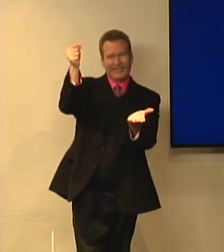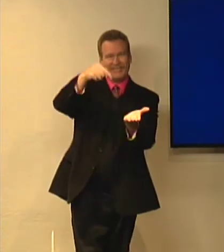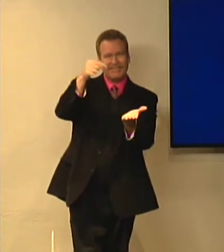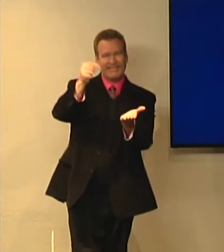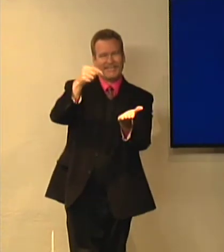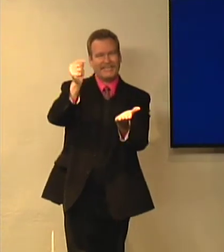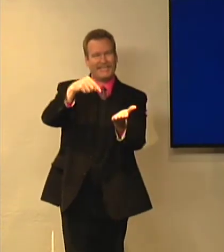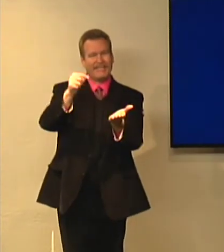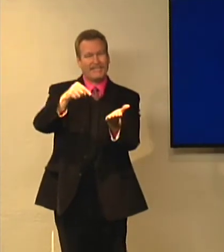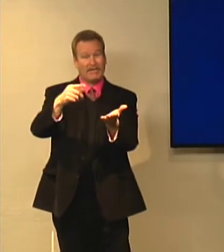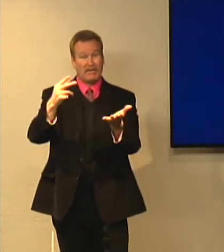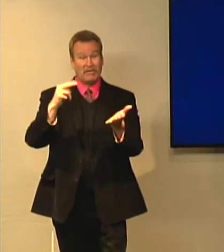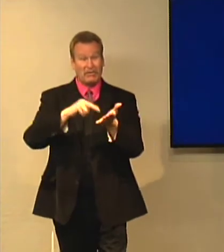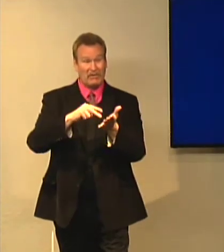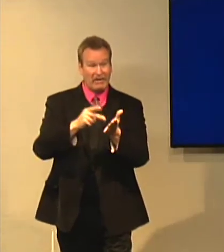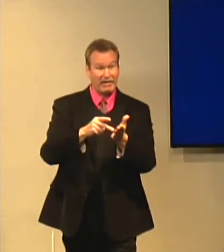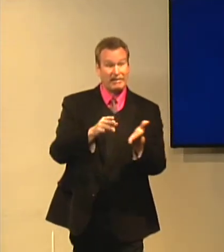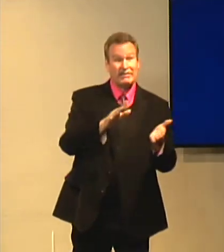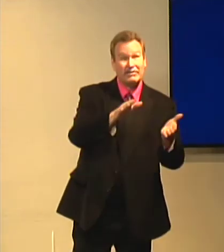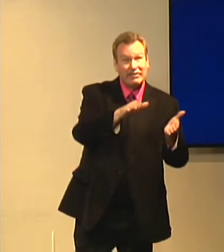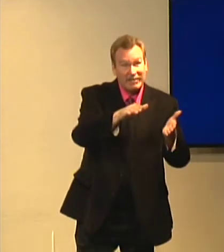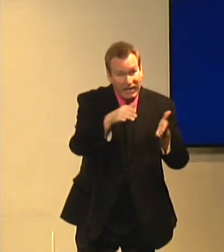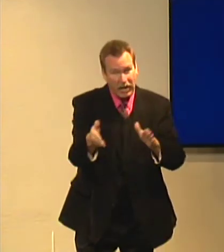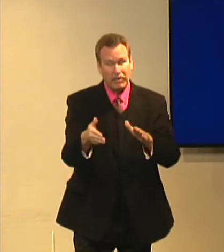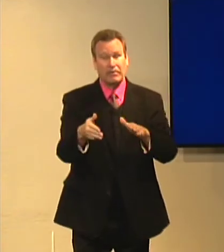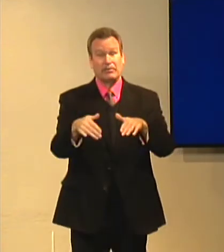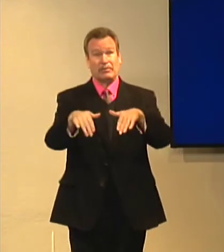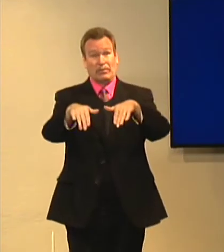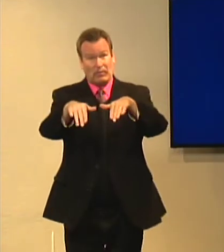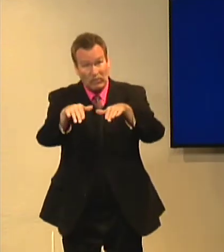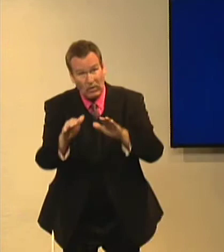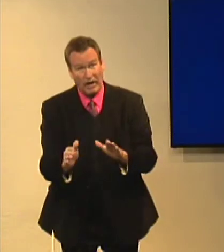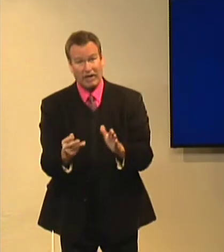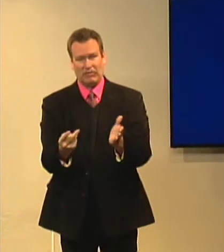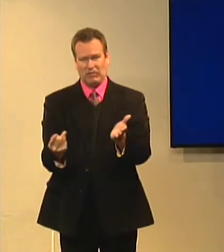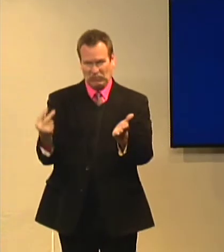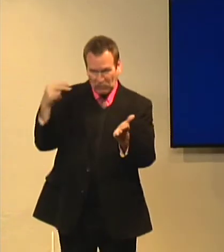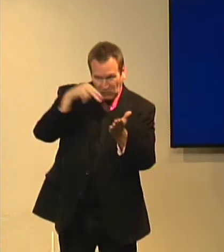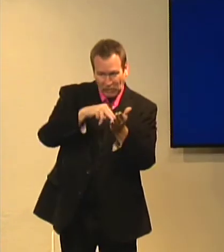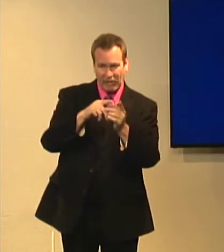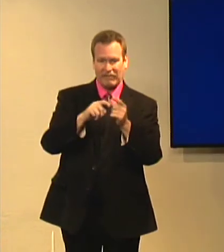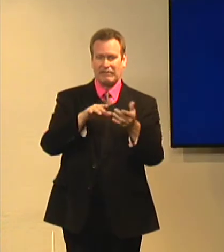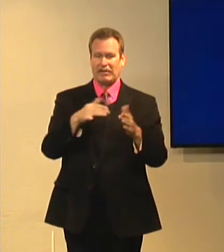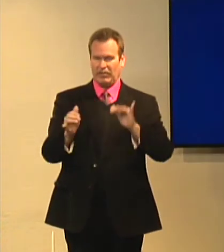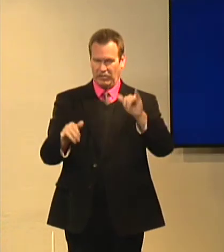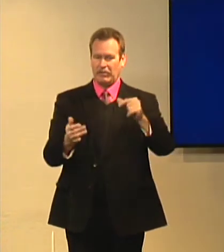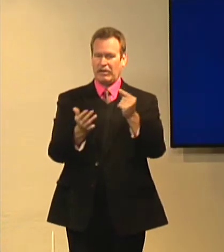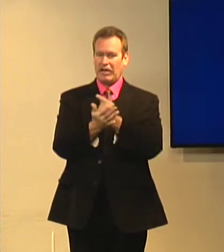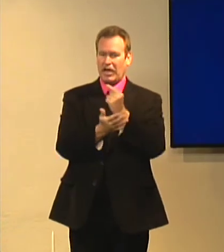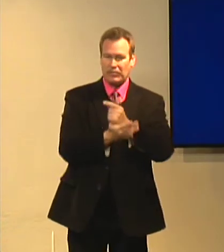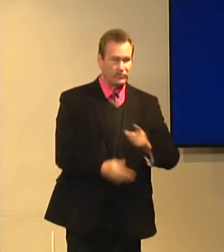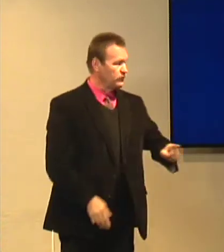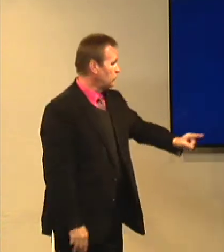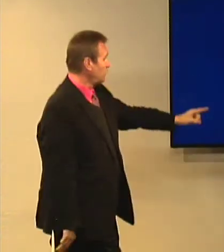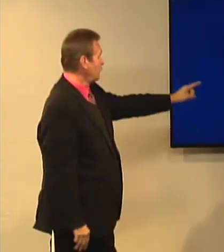here. So that means the died was buried and he was raised from the dead.